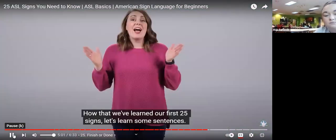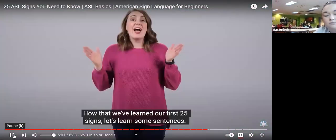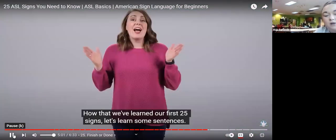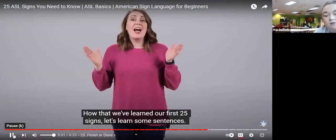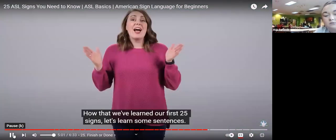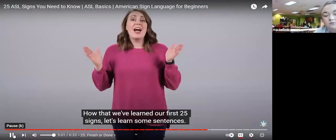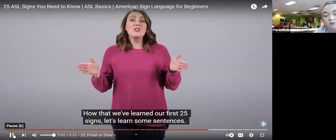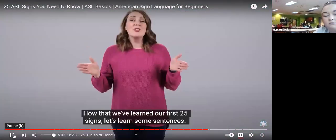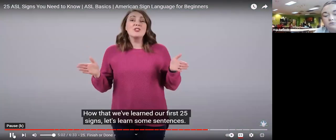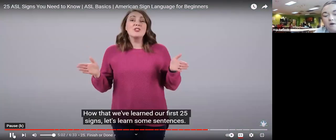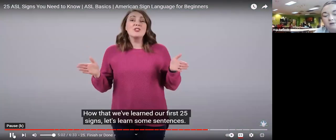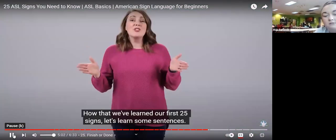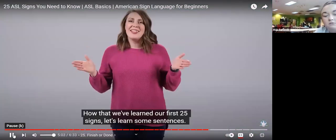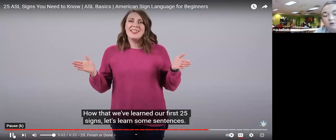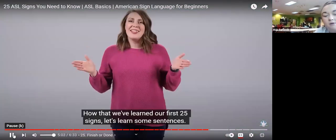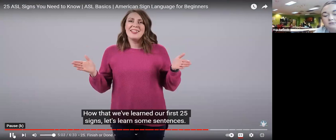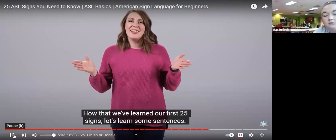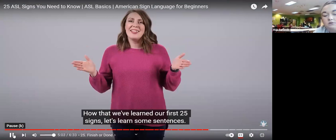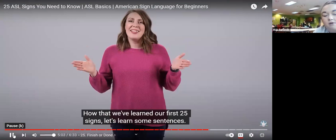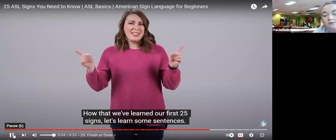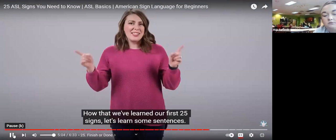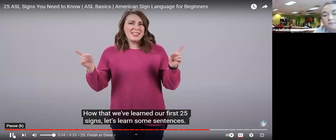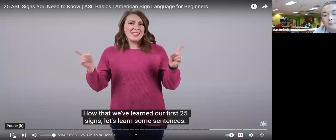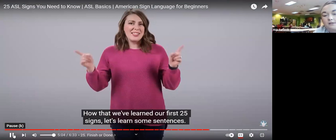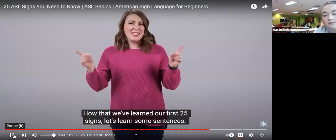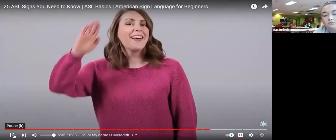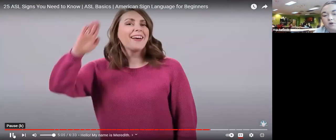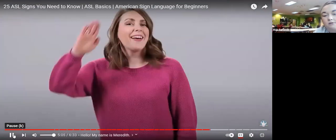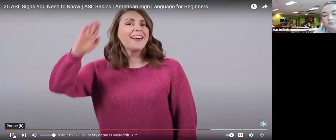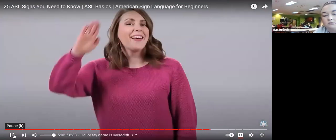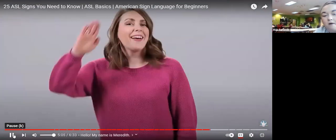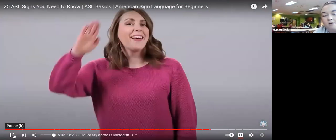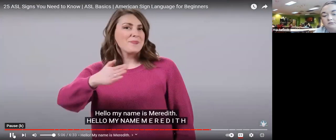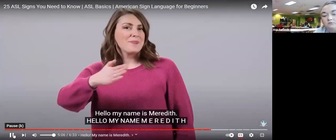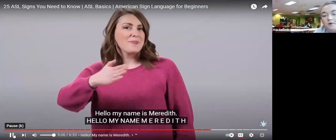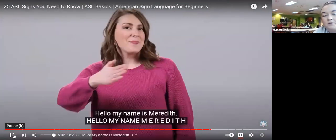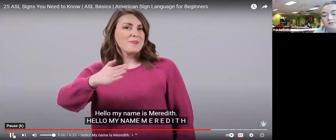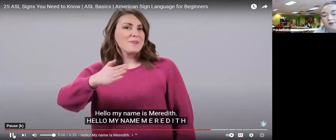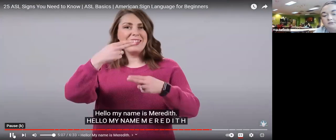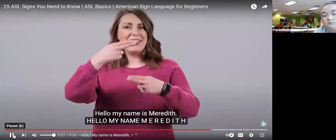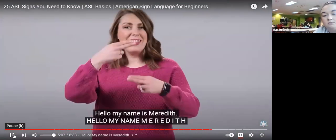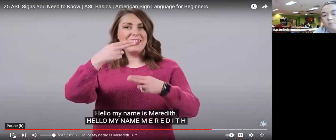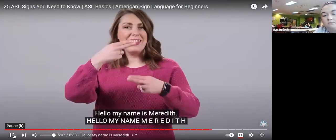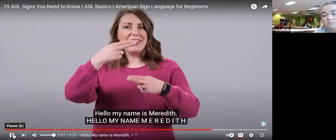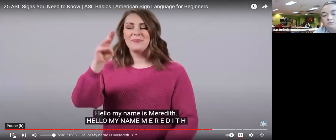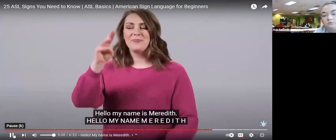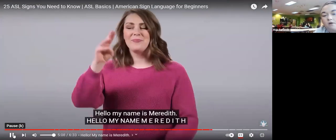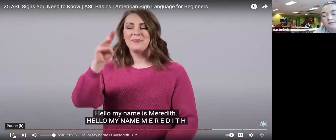finish now that we've learned our first 25 signs let's learn some sentences hello my name